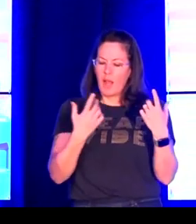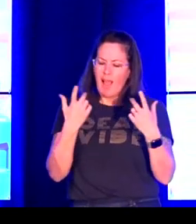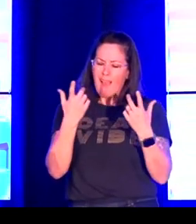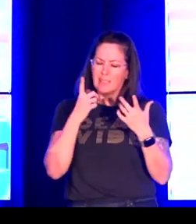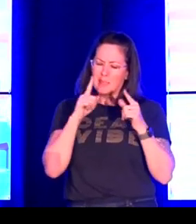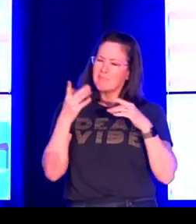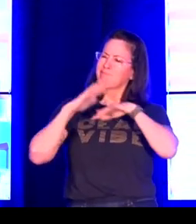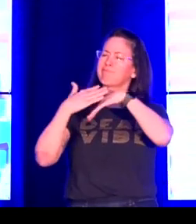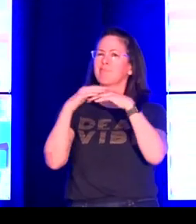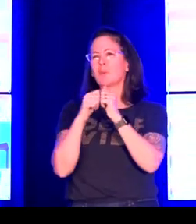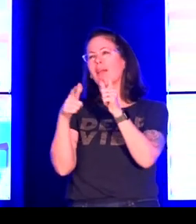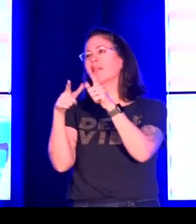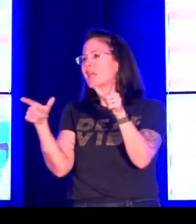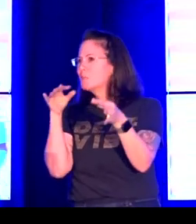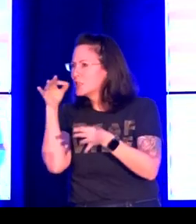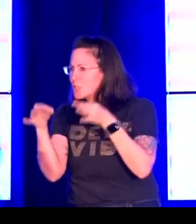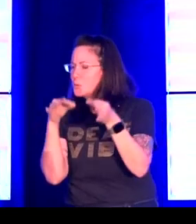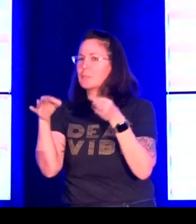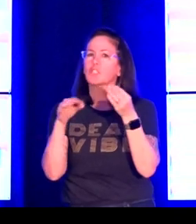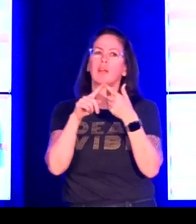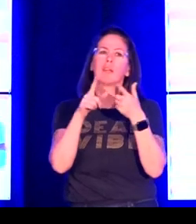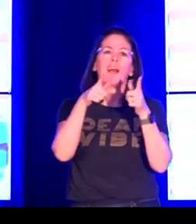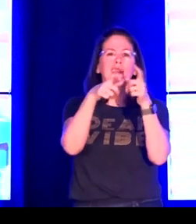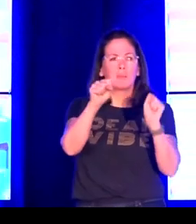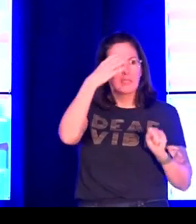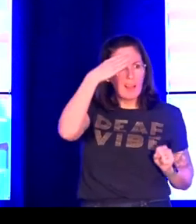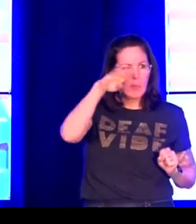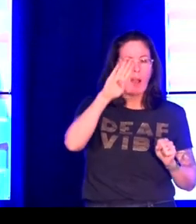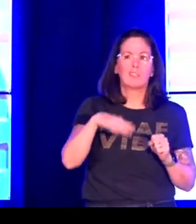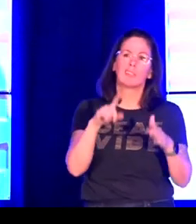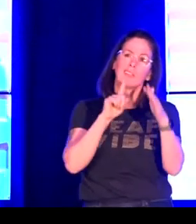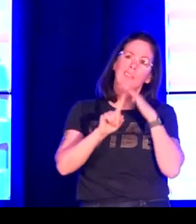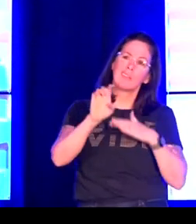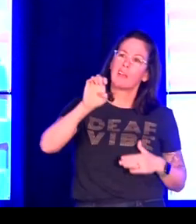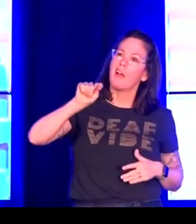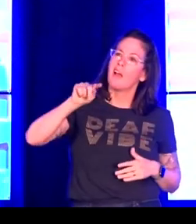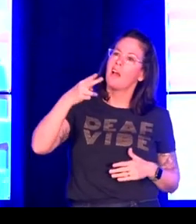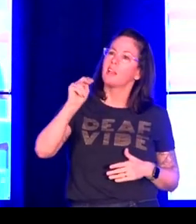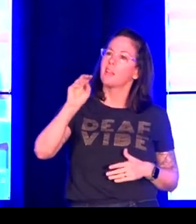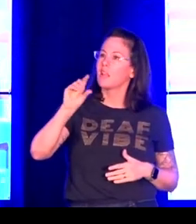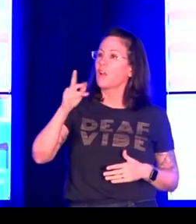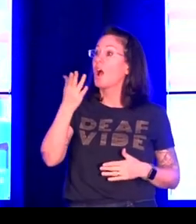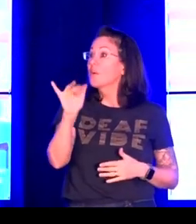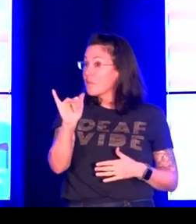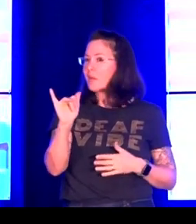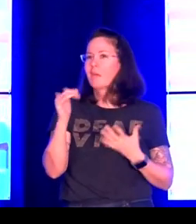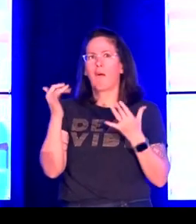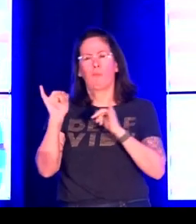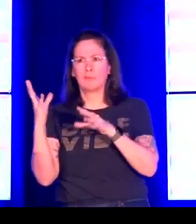The work that I do is language documentation. Documentation, which includes linguistic description, linguistic anthropology,